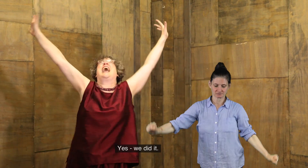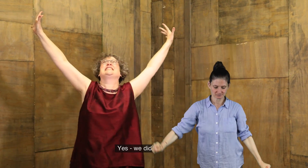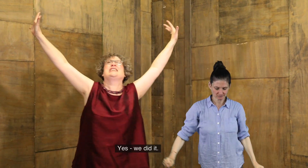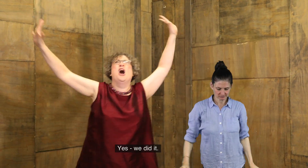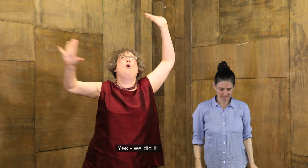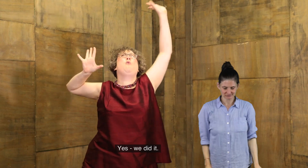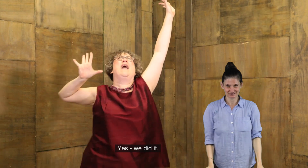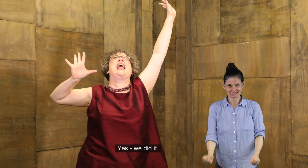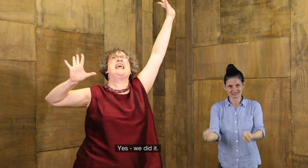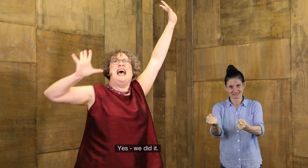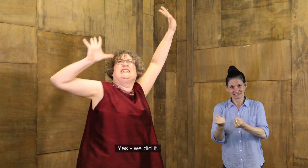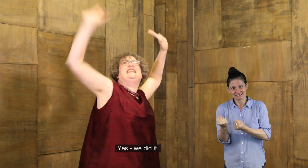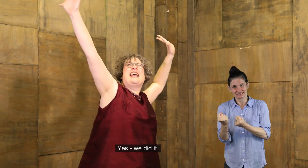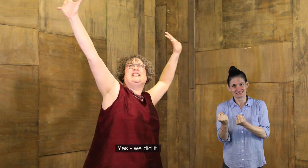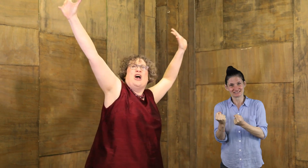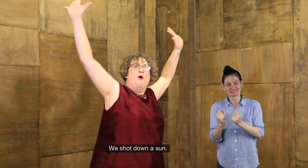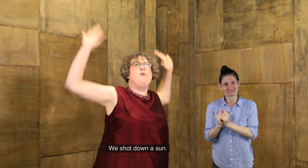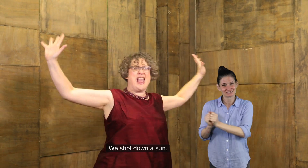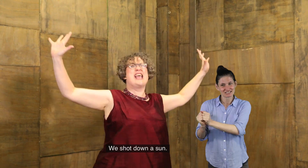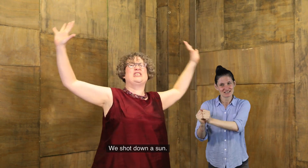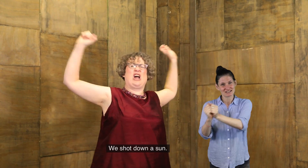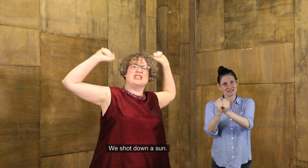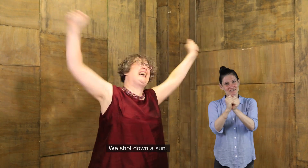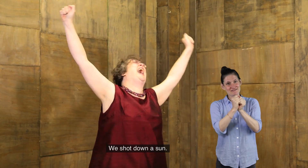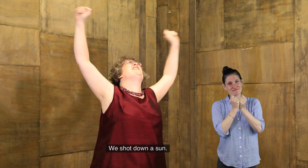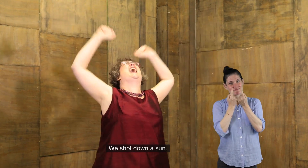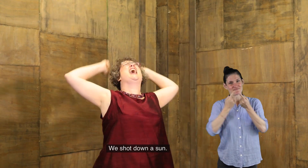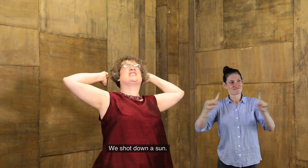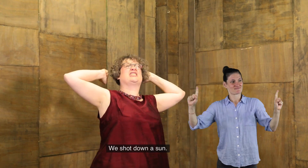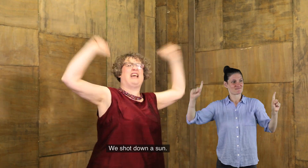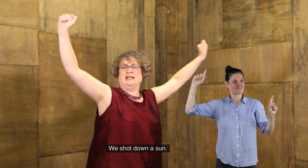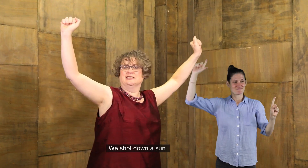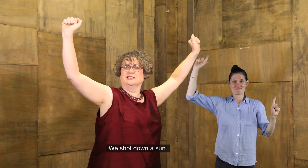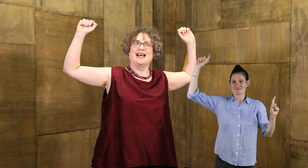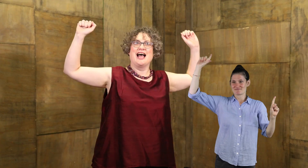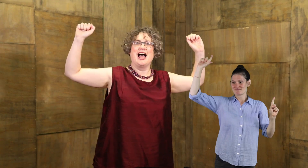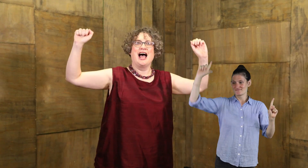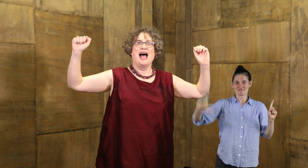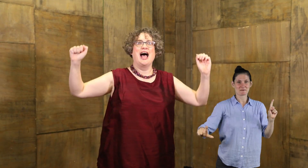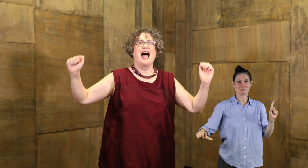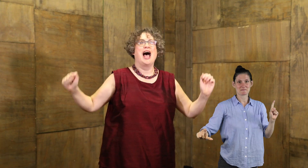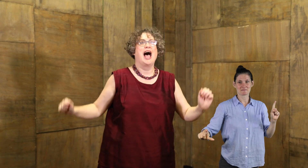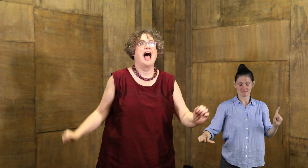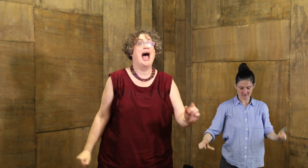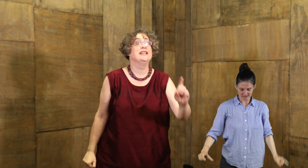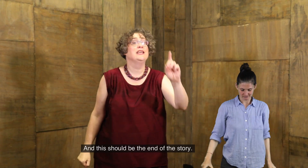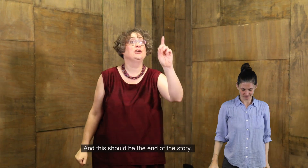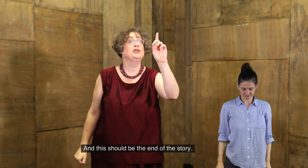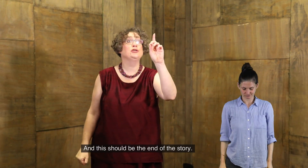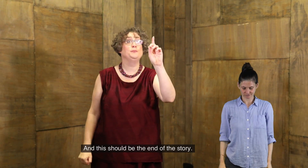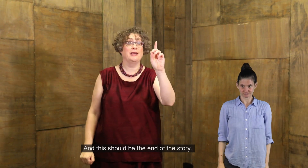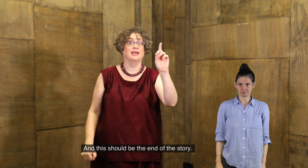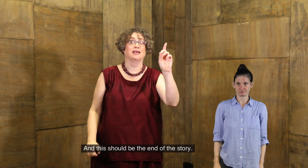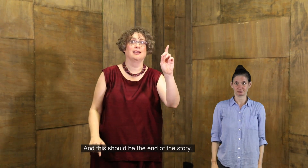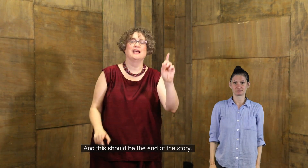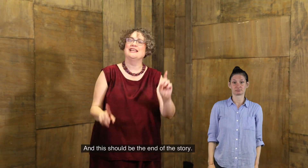Yes, we did it. We shot down a sun. And this